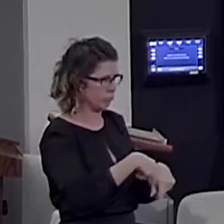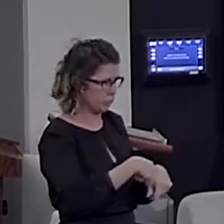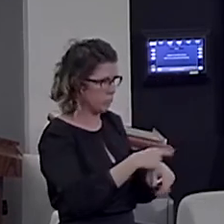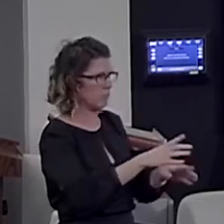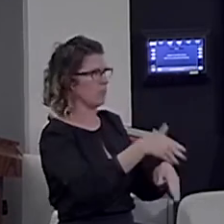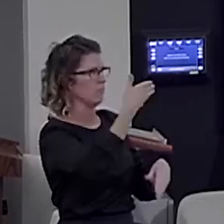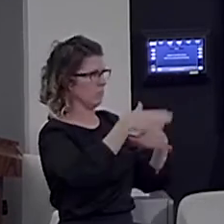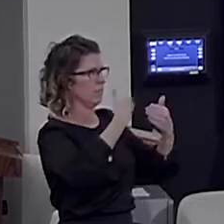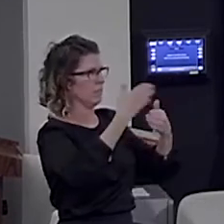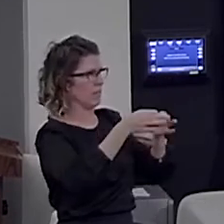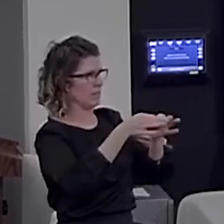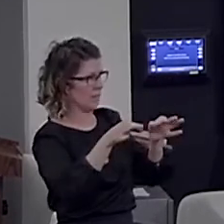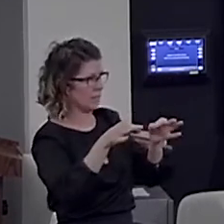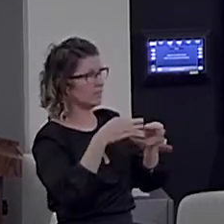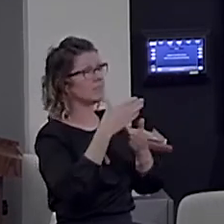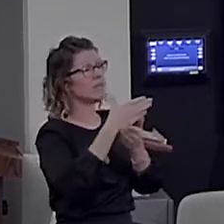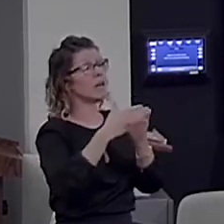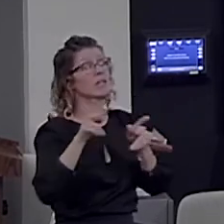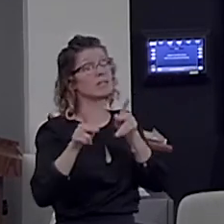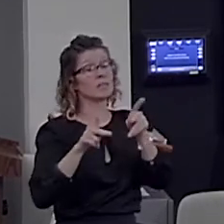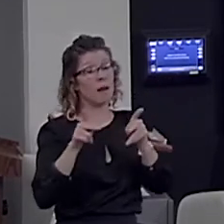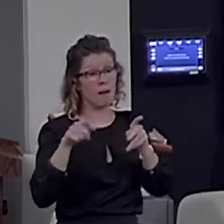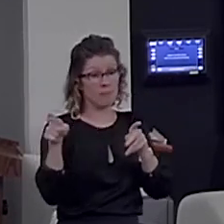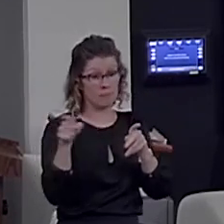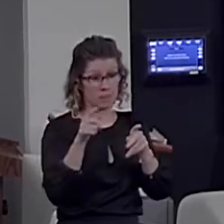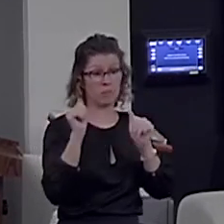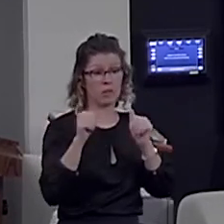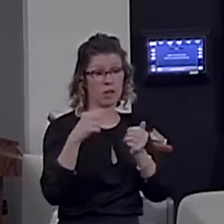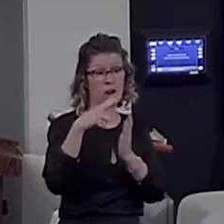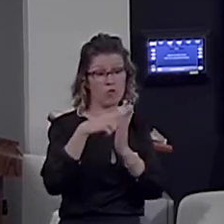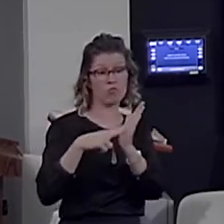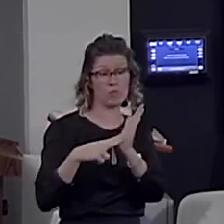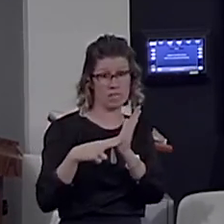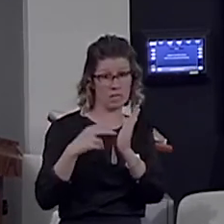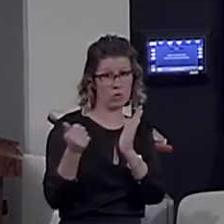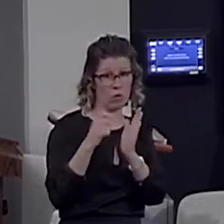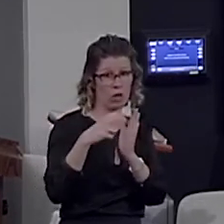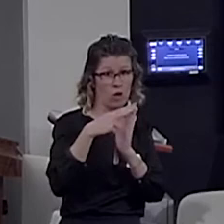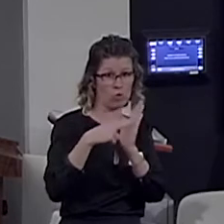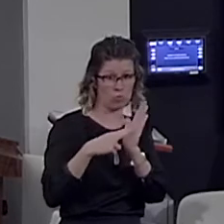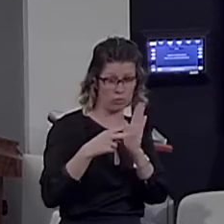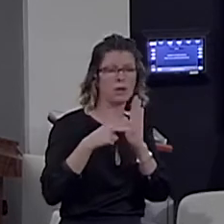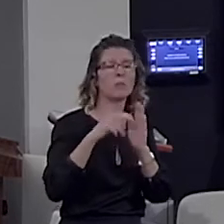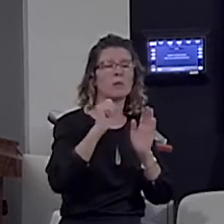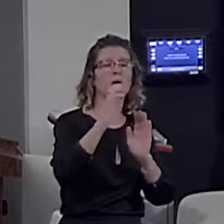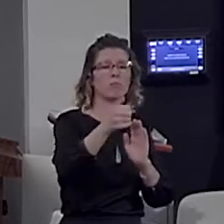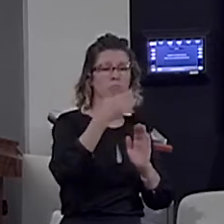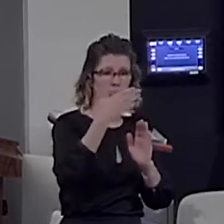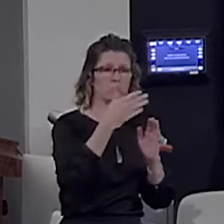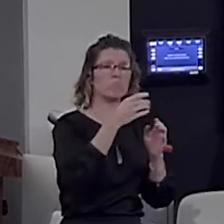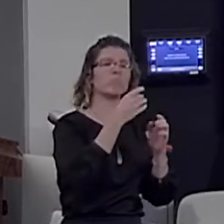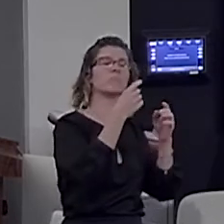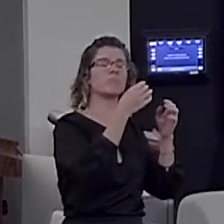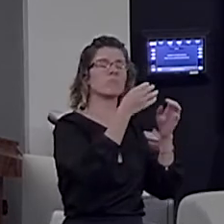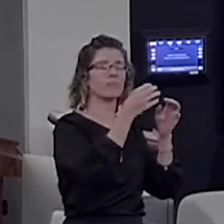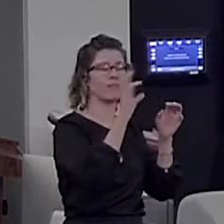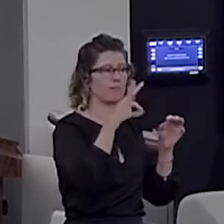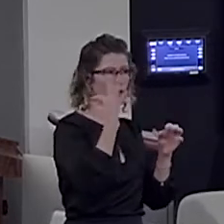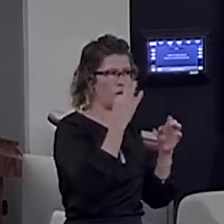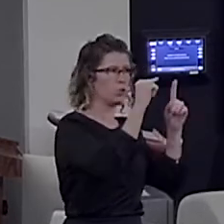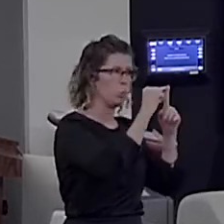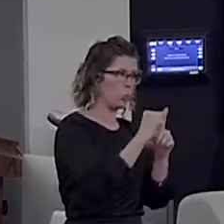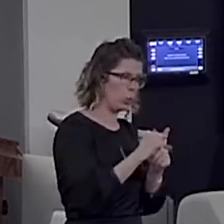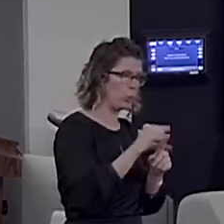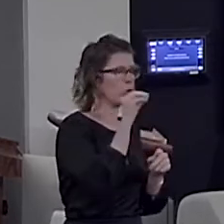we also had subjects who all could read. So, we also presented sentences versus lists of words in French, okay?